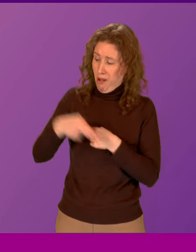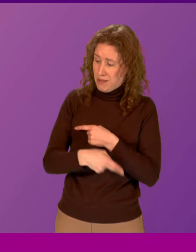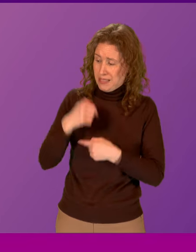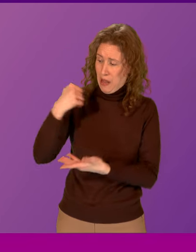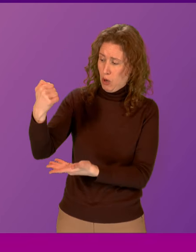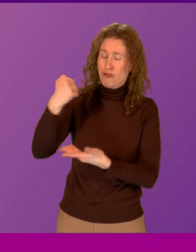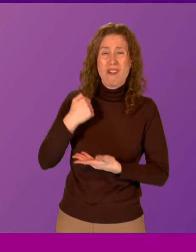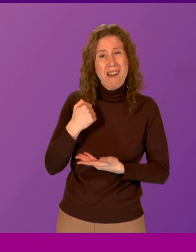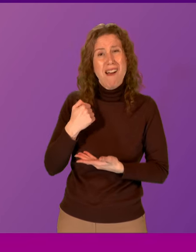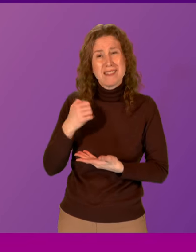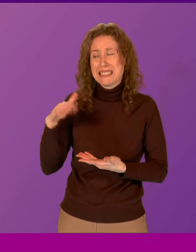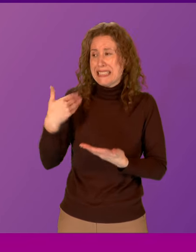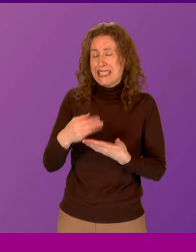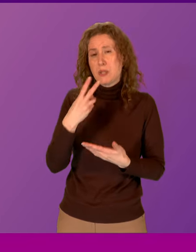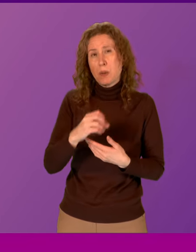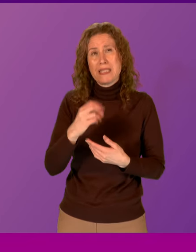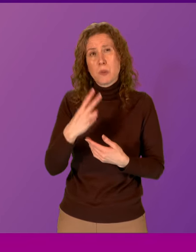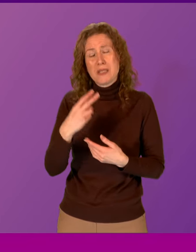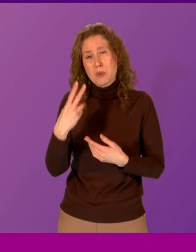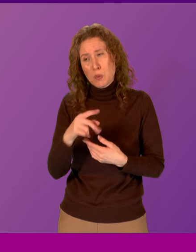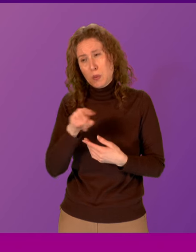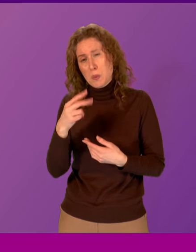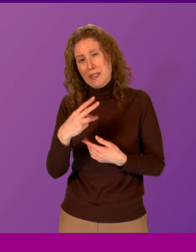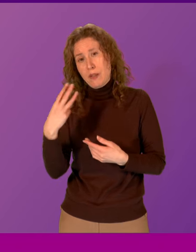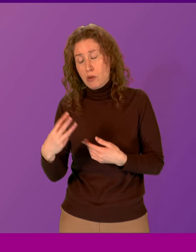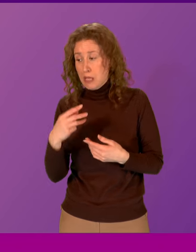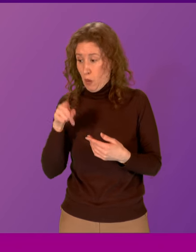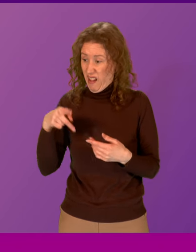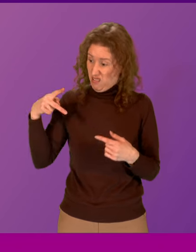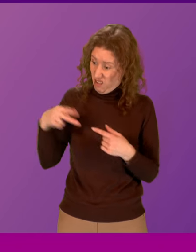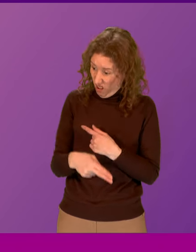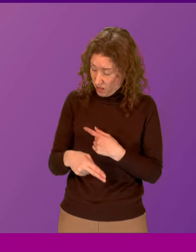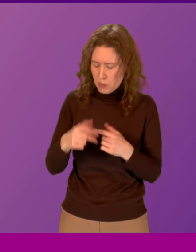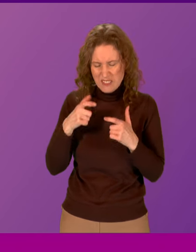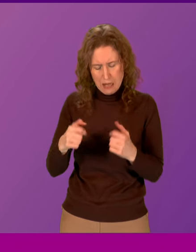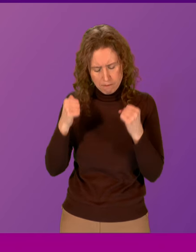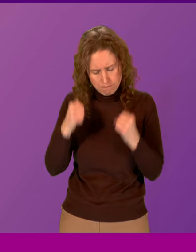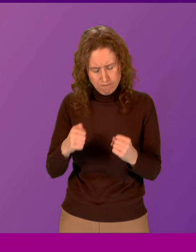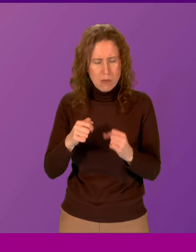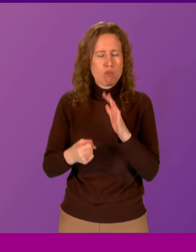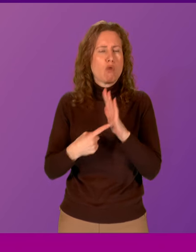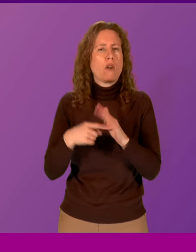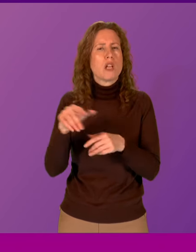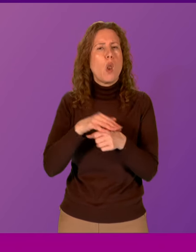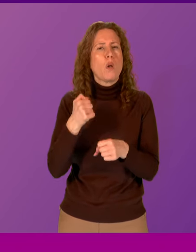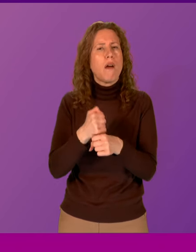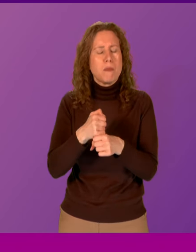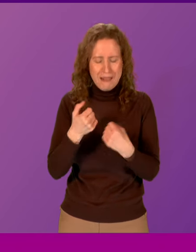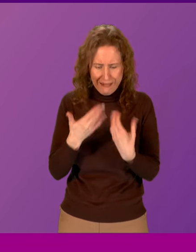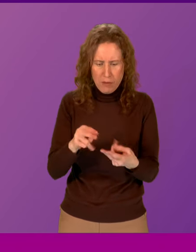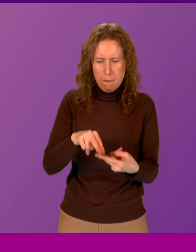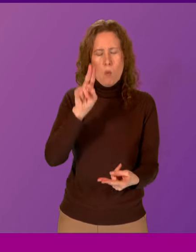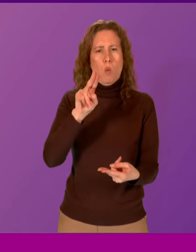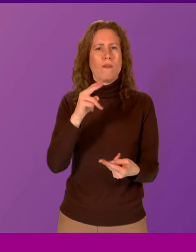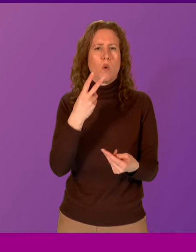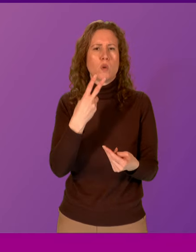grant since 2022-23. But despite those swinging cuts, we have decided to prioritise local government by giving them an uplift in 2024